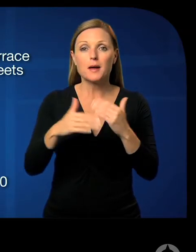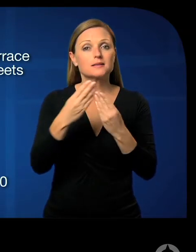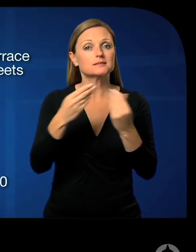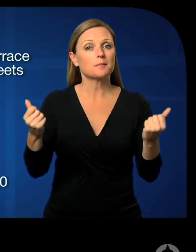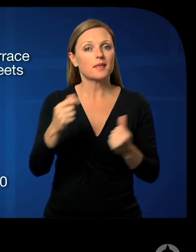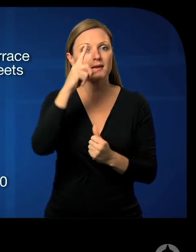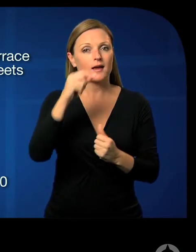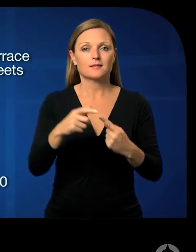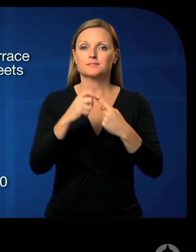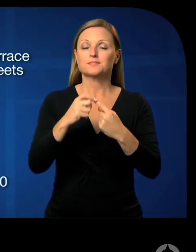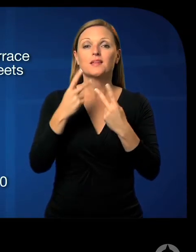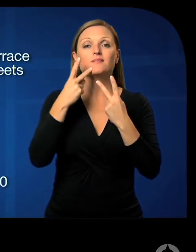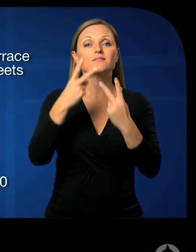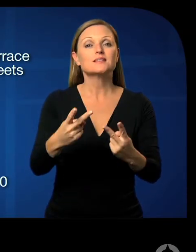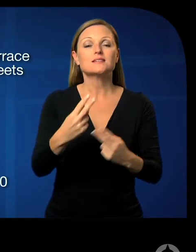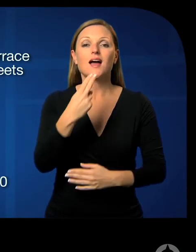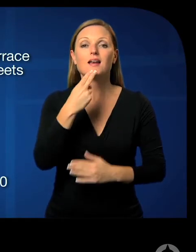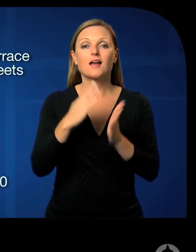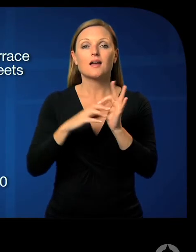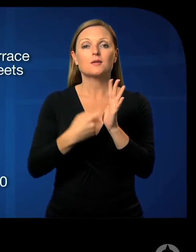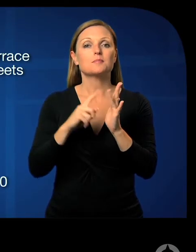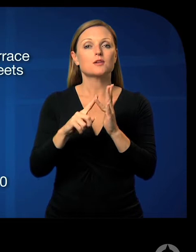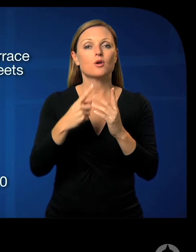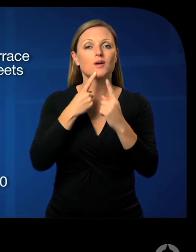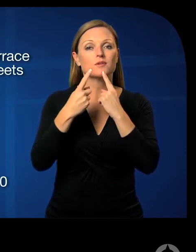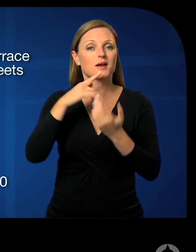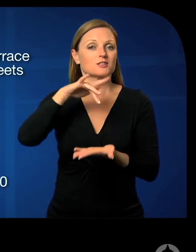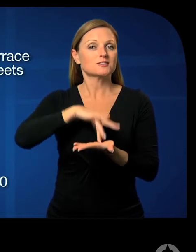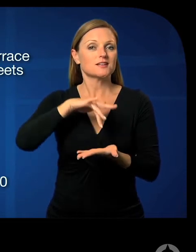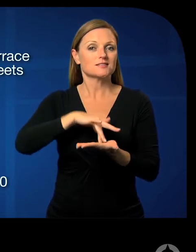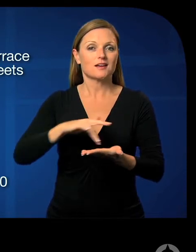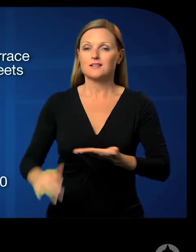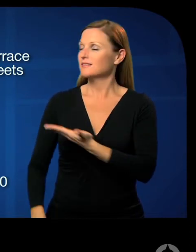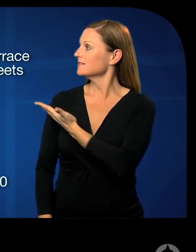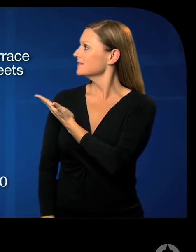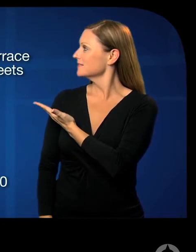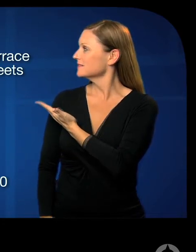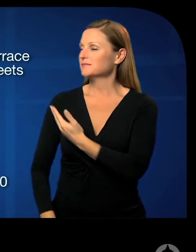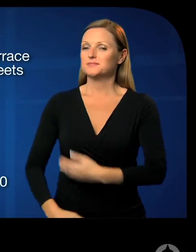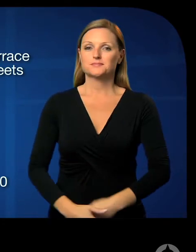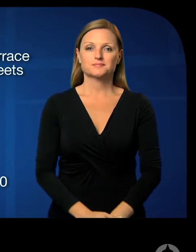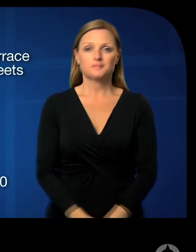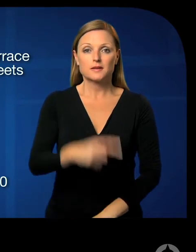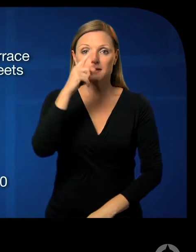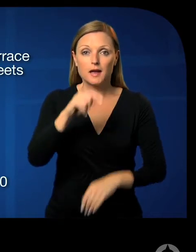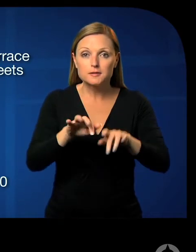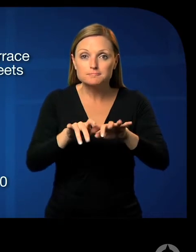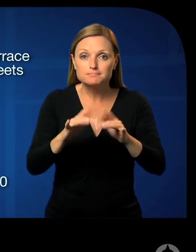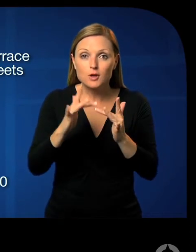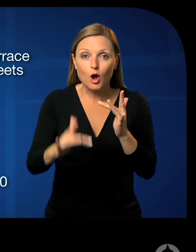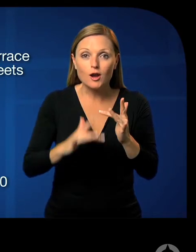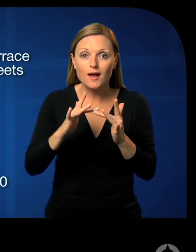information visit the Adelaide Metro info centers in the city you can go onto our website adelaidmetro.com.au